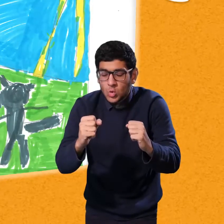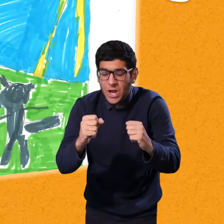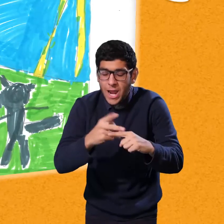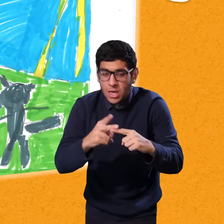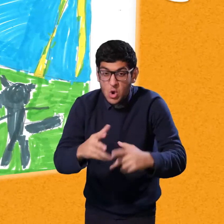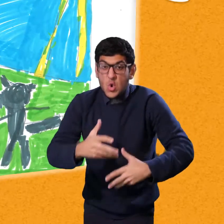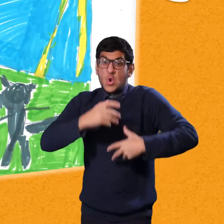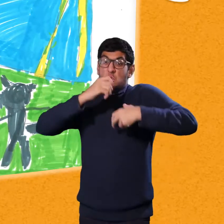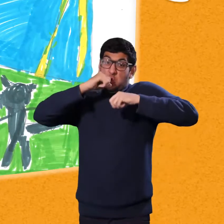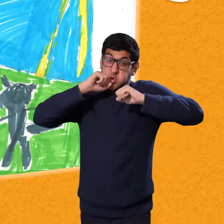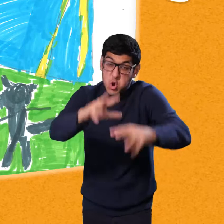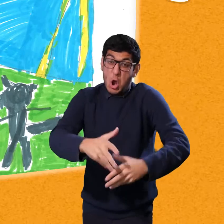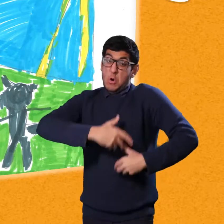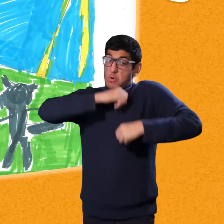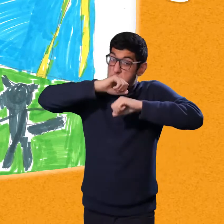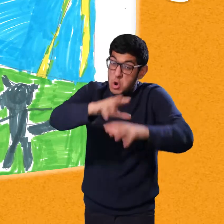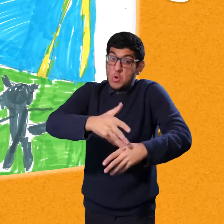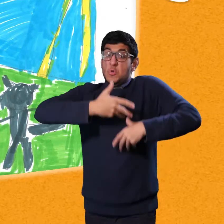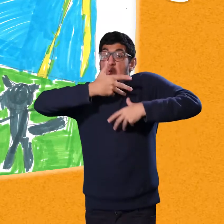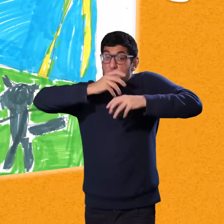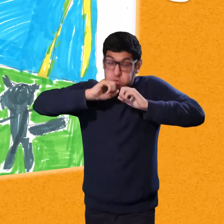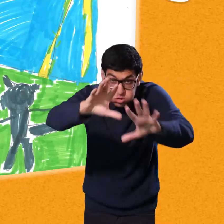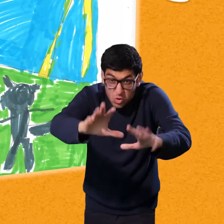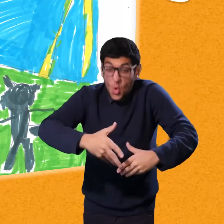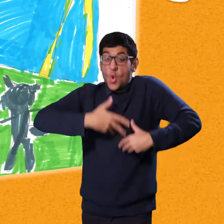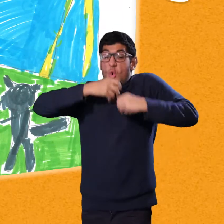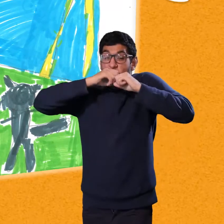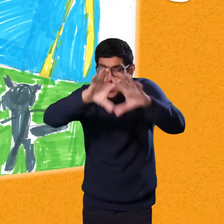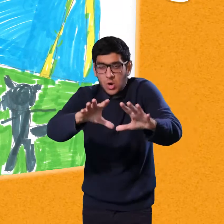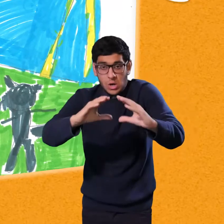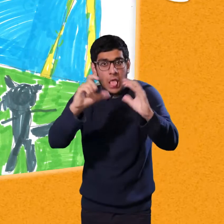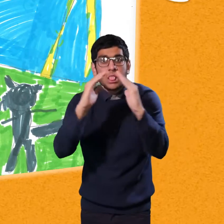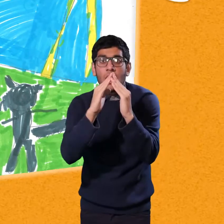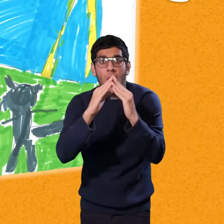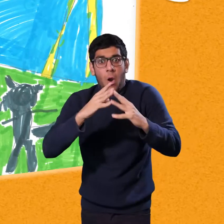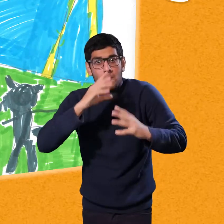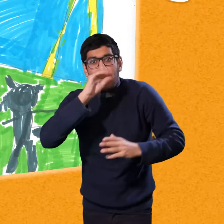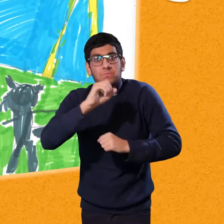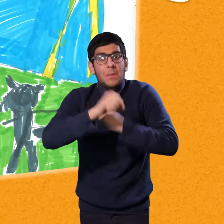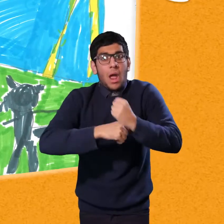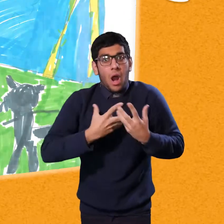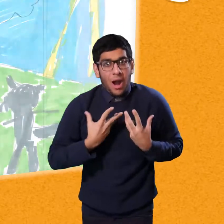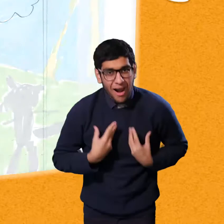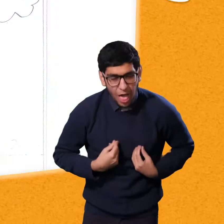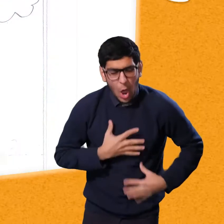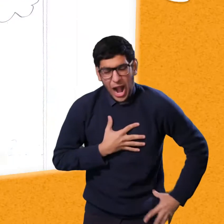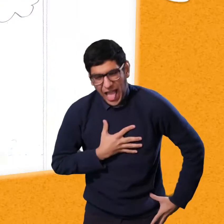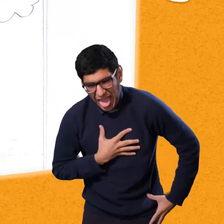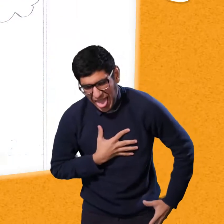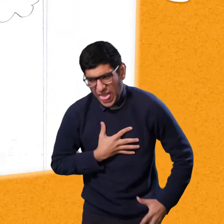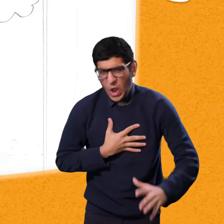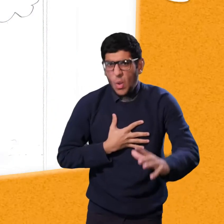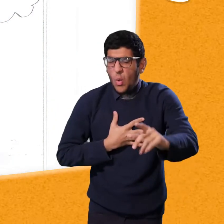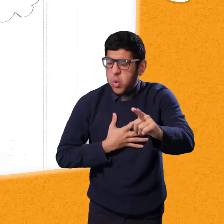house was still there. And he huffed and he puffed and he huffed and he puffed. And still the house stood there